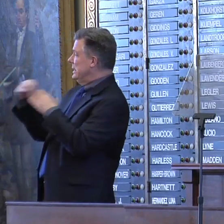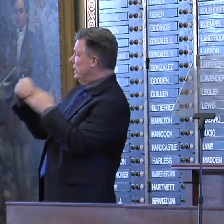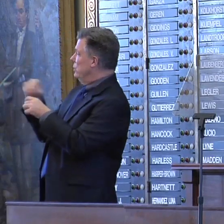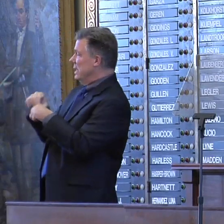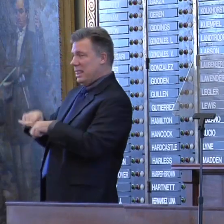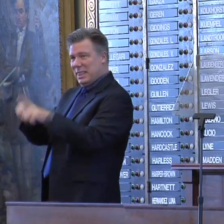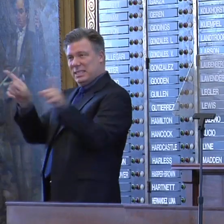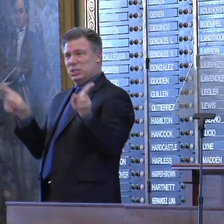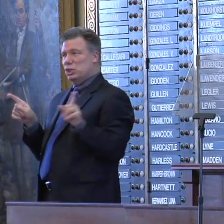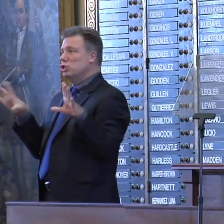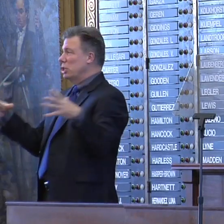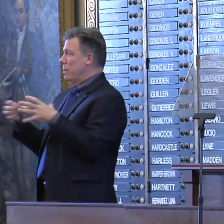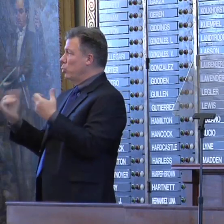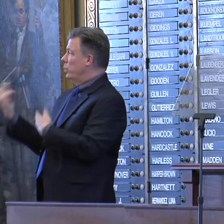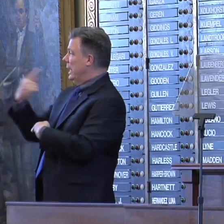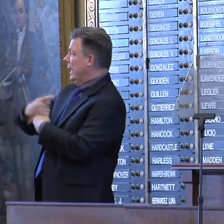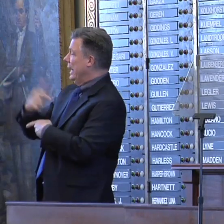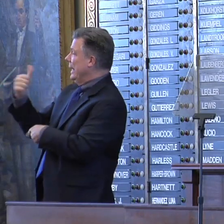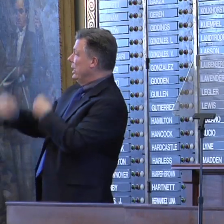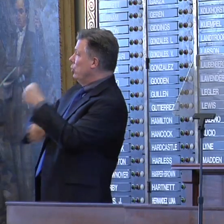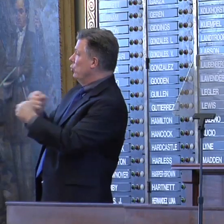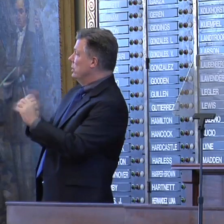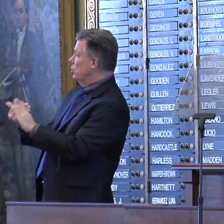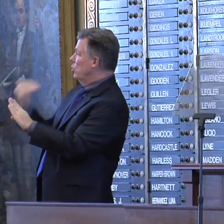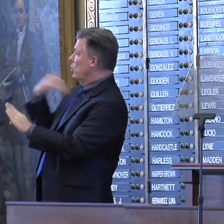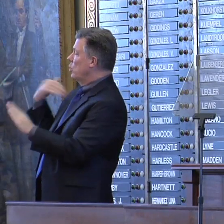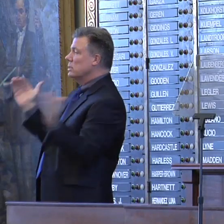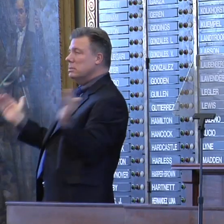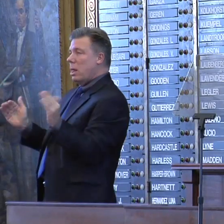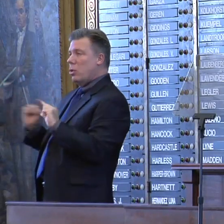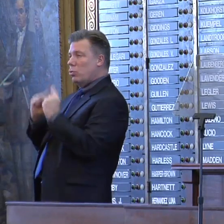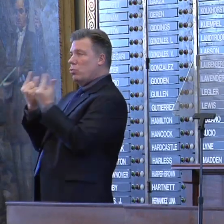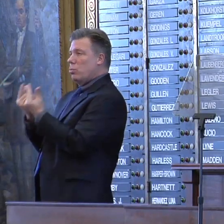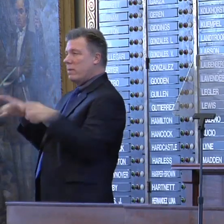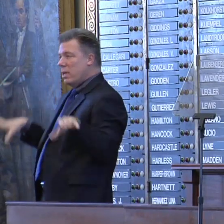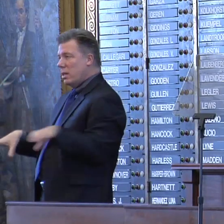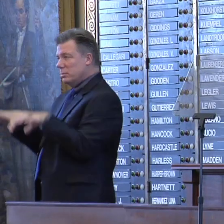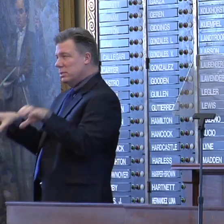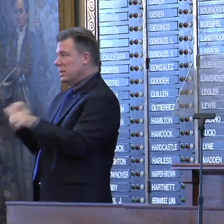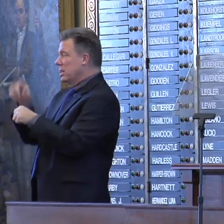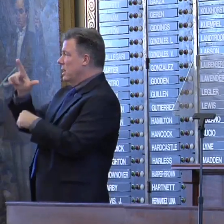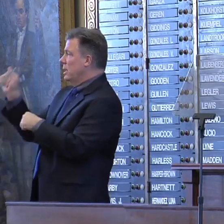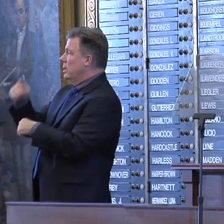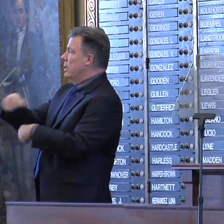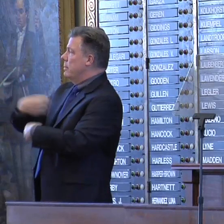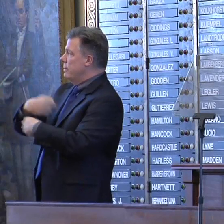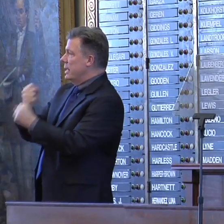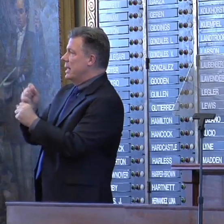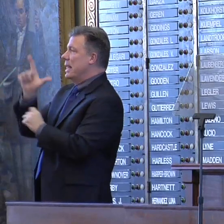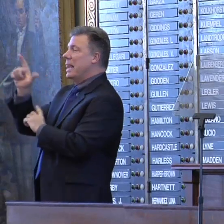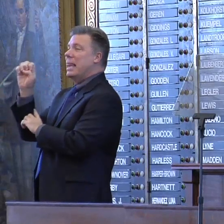About 10 years ago, a small group of entrepreneurs in Los Angeles created a company called LegalZoom.